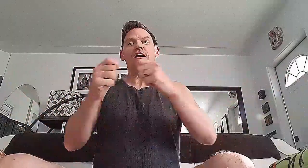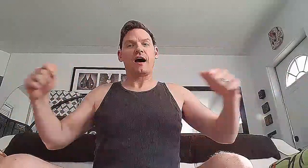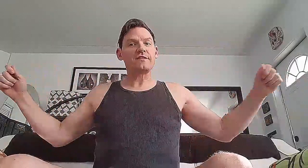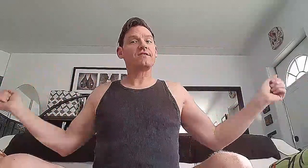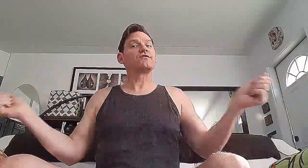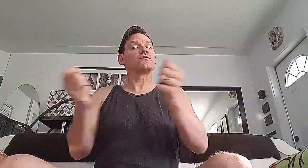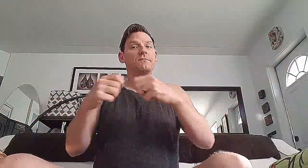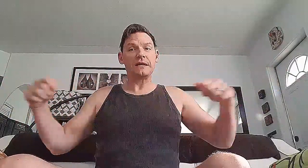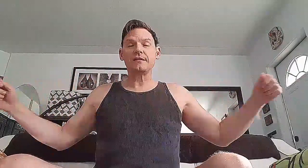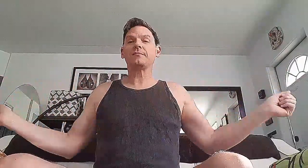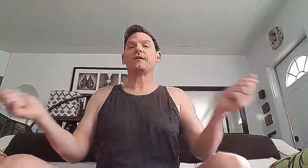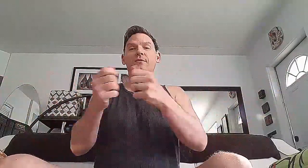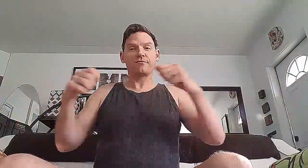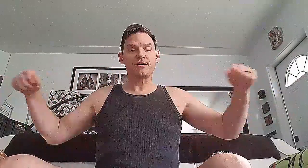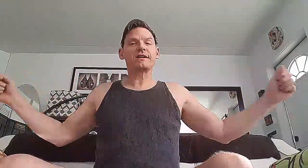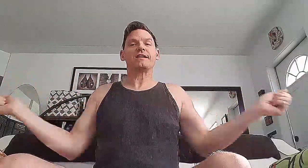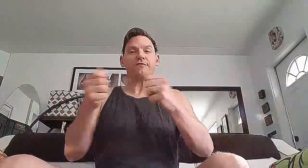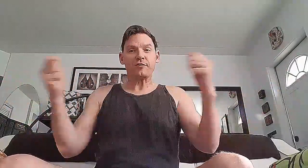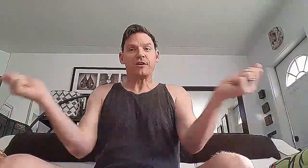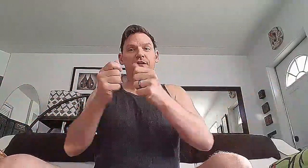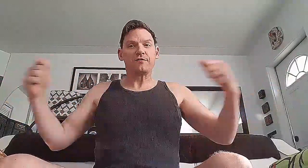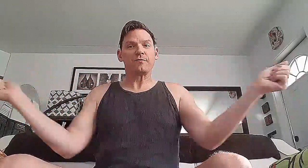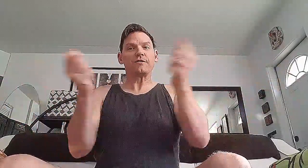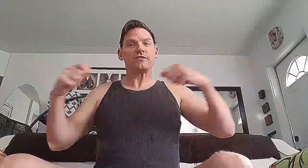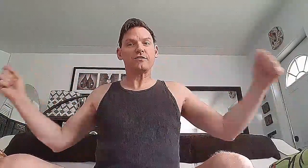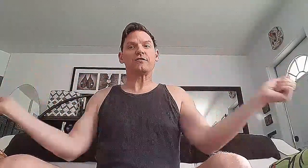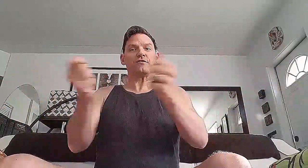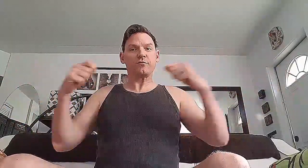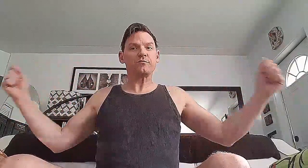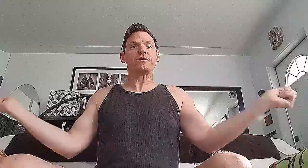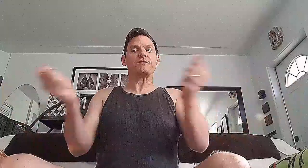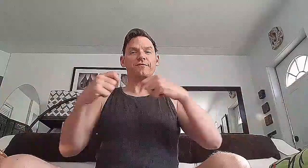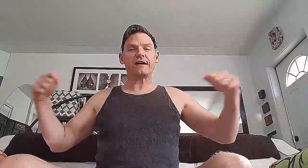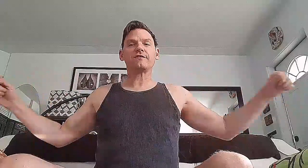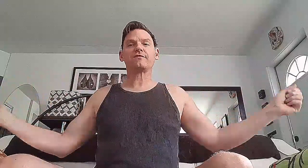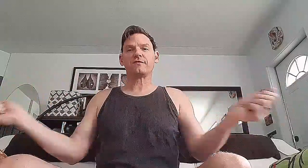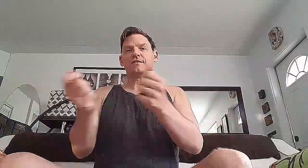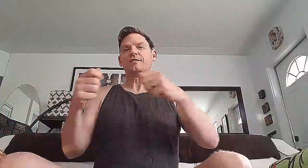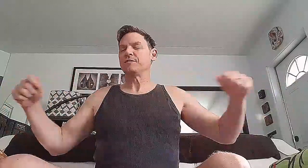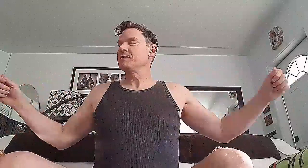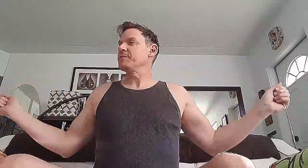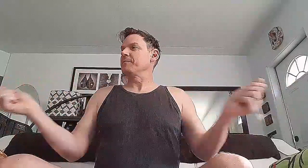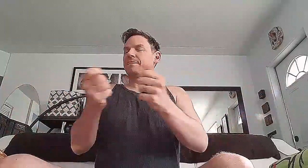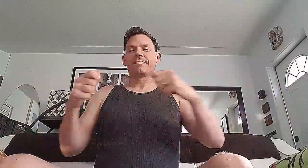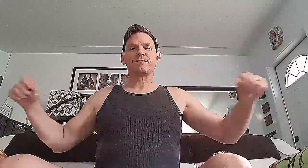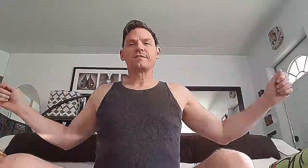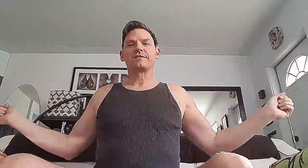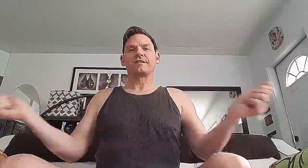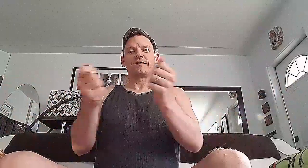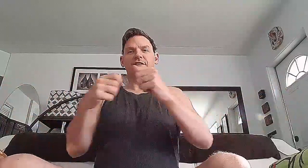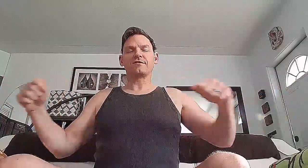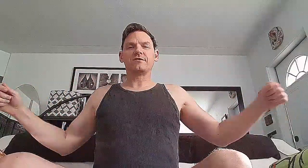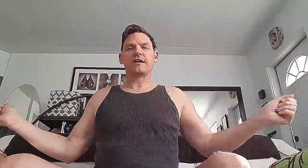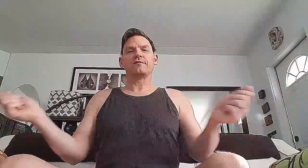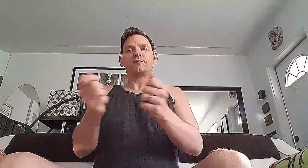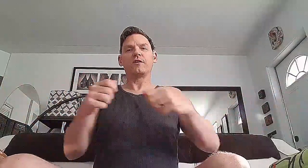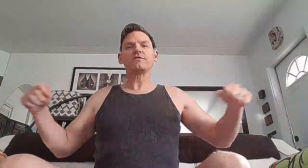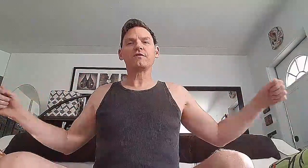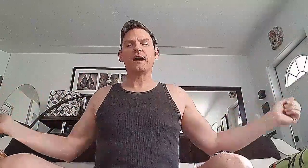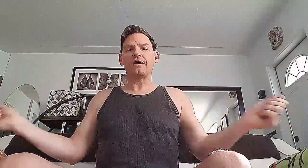I tend to do a medium. However, again, if you, if you're really good, you can do it really fast. We'll get the conductor. Now, if you want to, to add